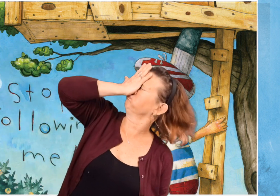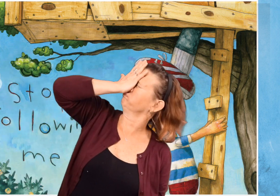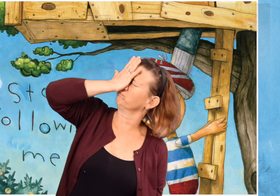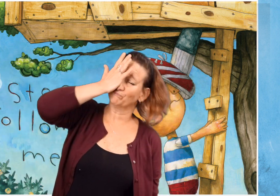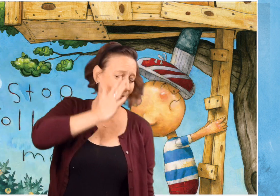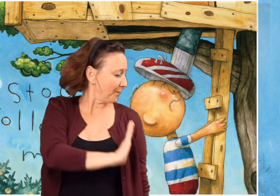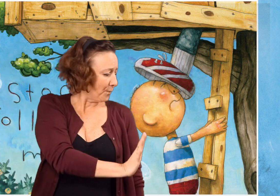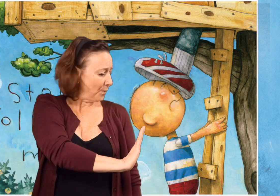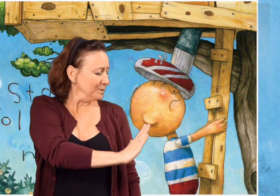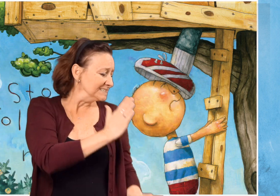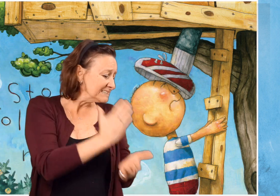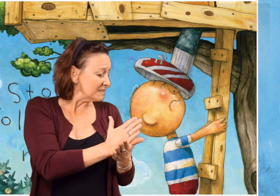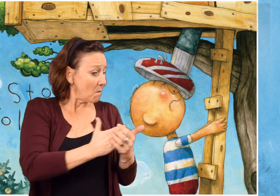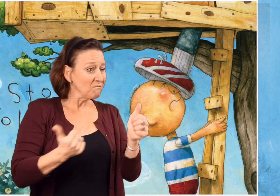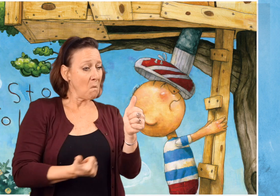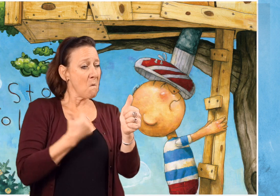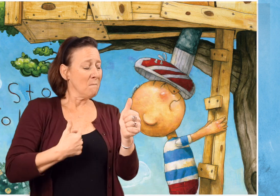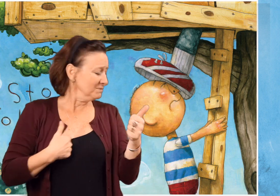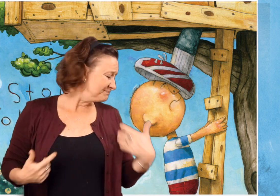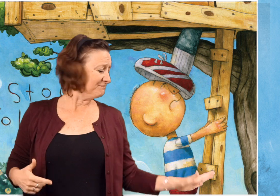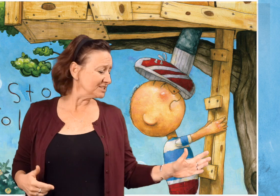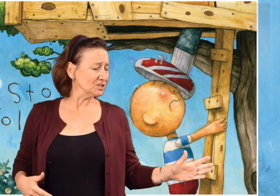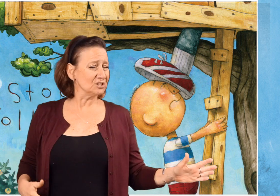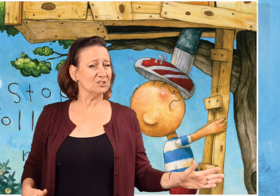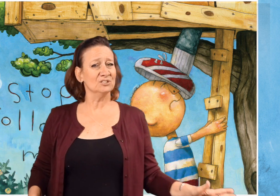him from climbing up. No, stop following me.